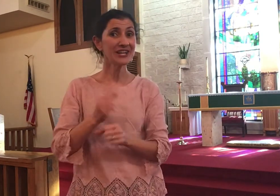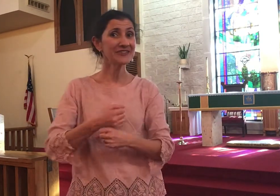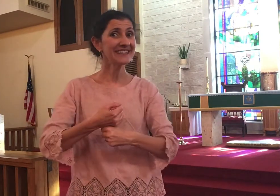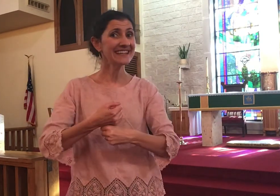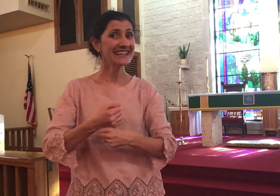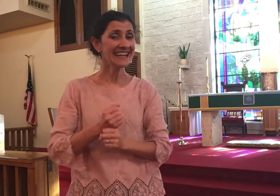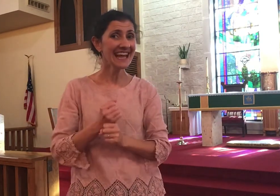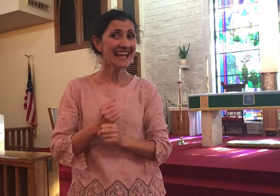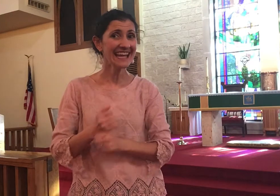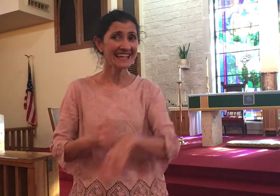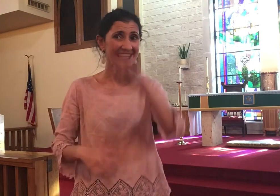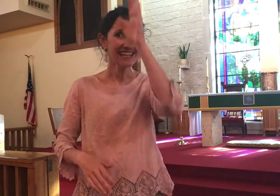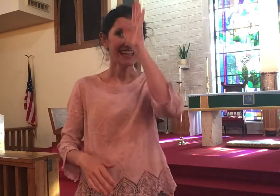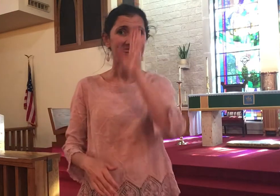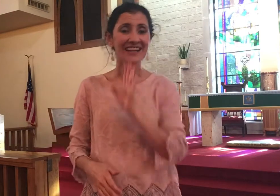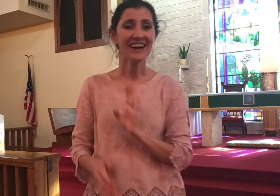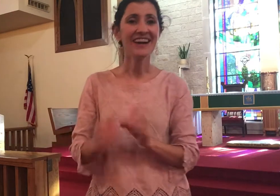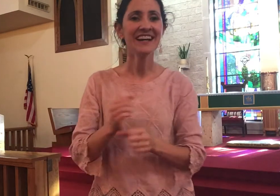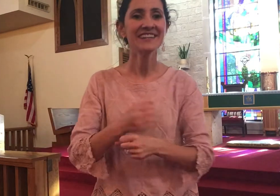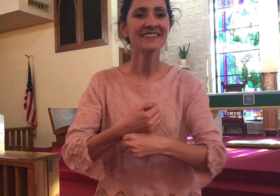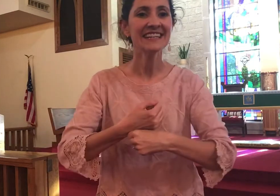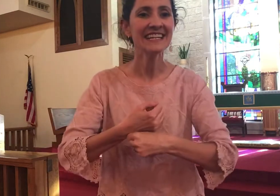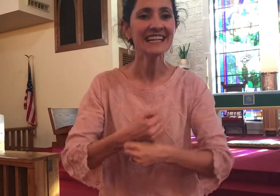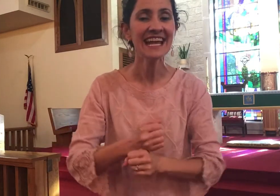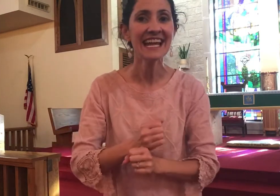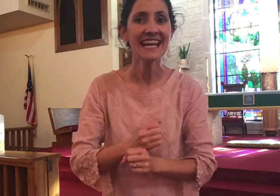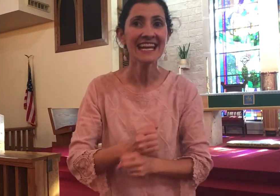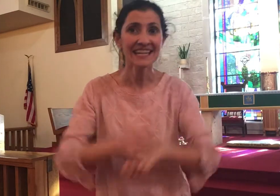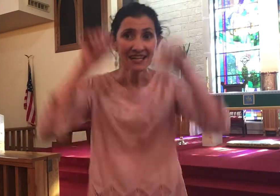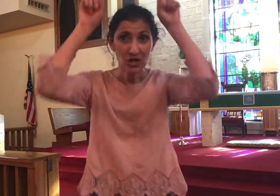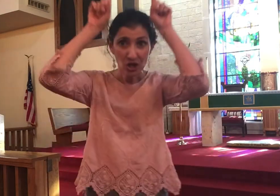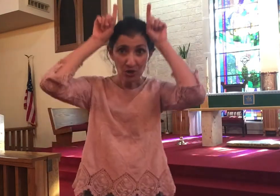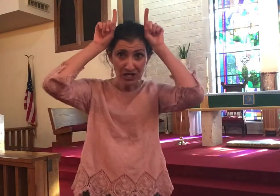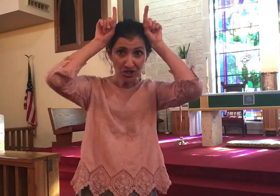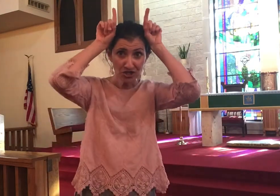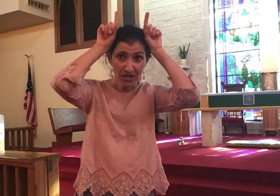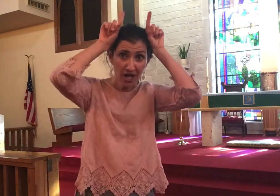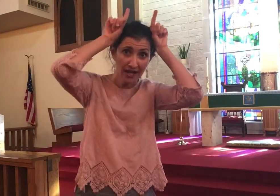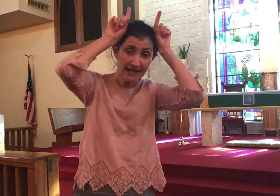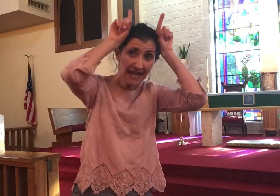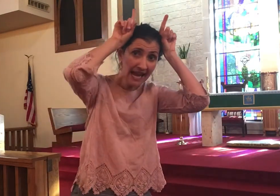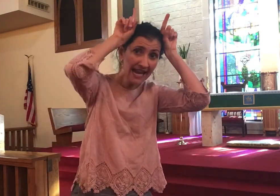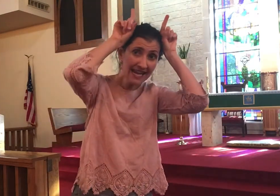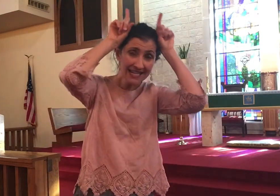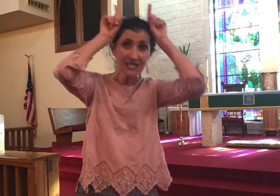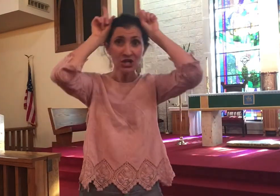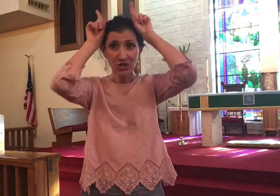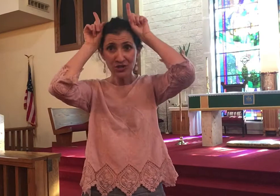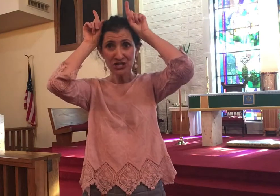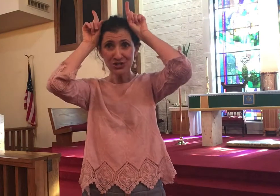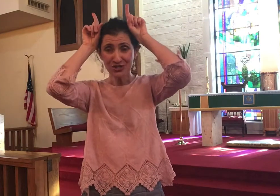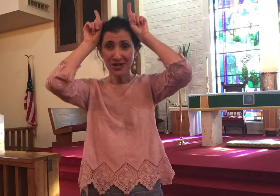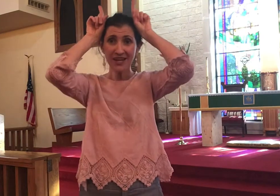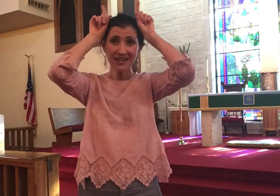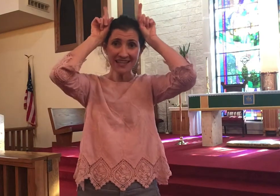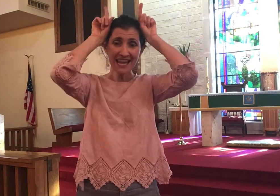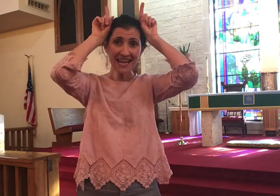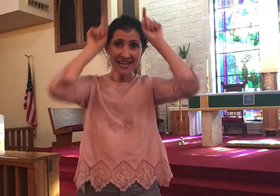created God created creatures on land creatures on land